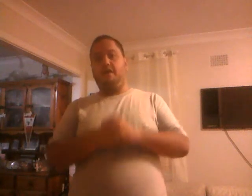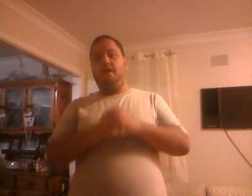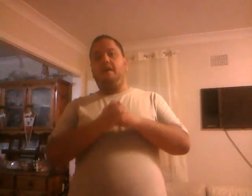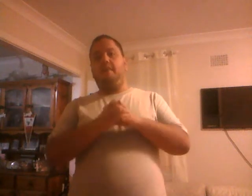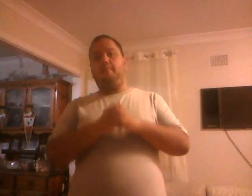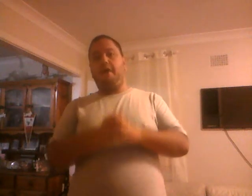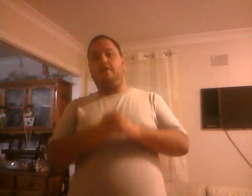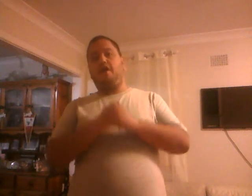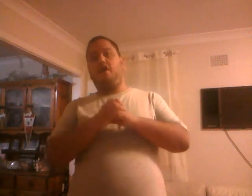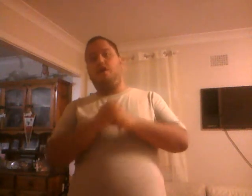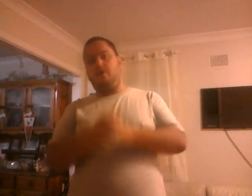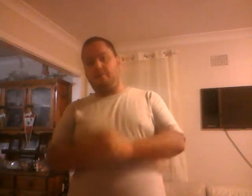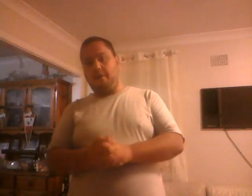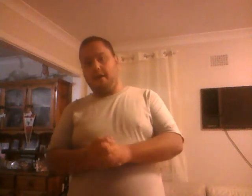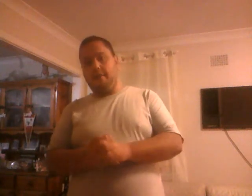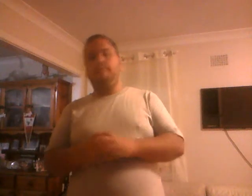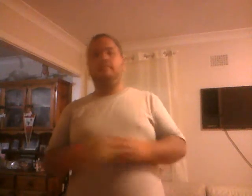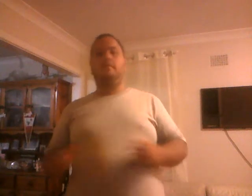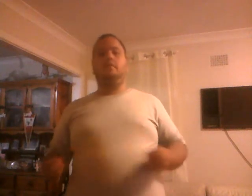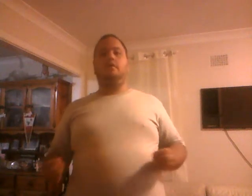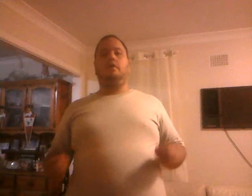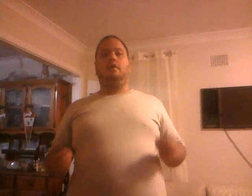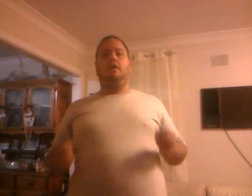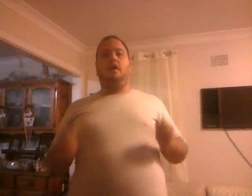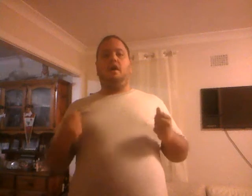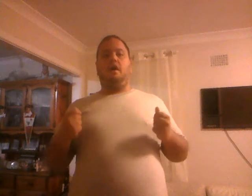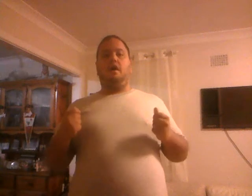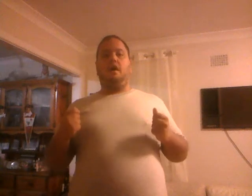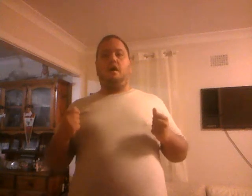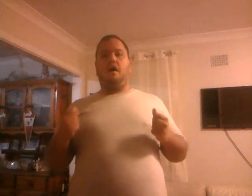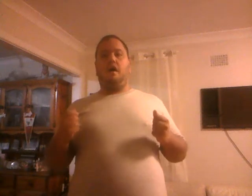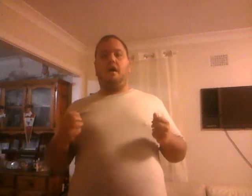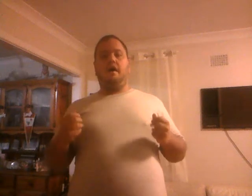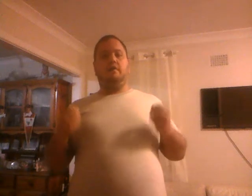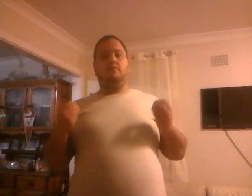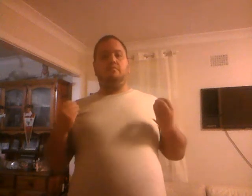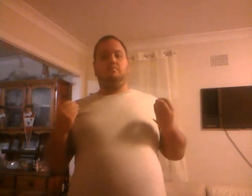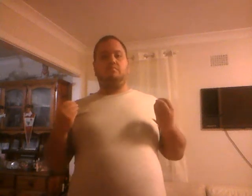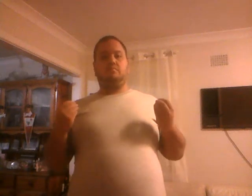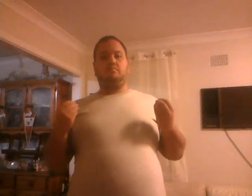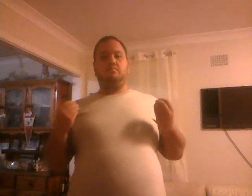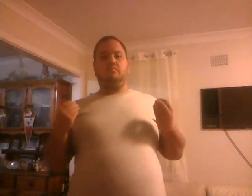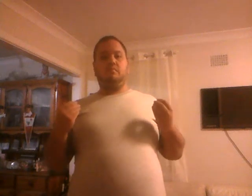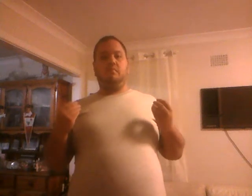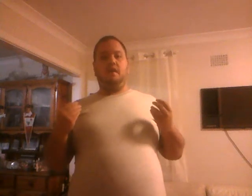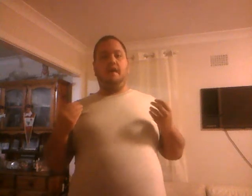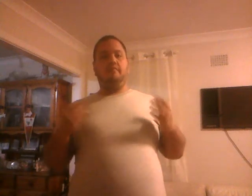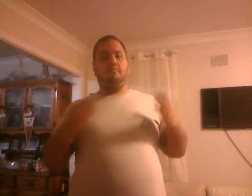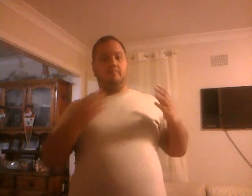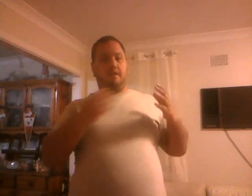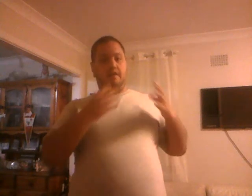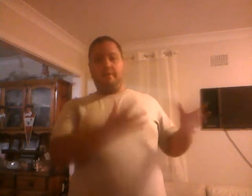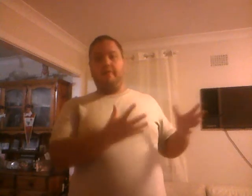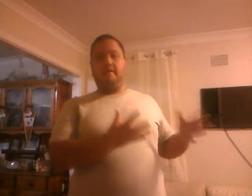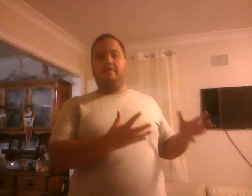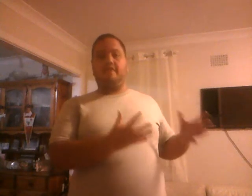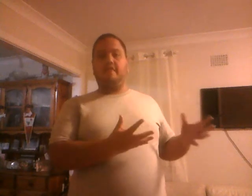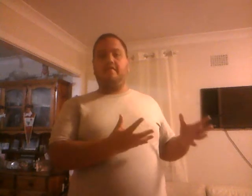empowering cosplay. I am hearing about these sex